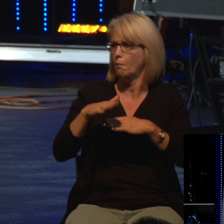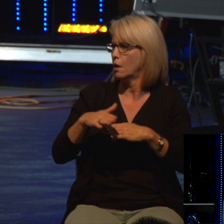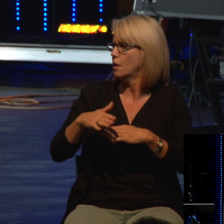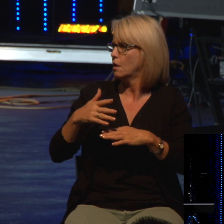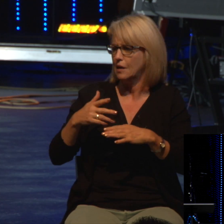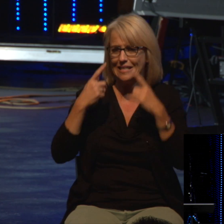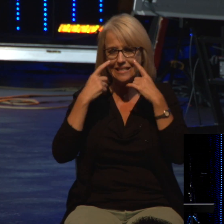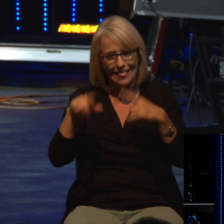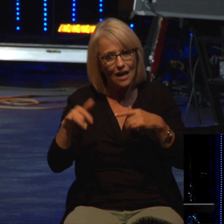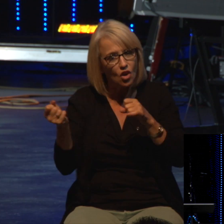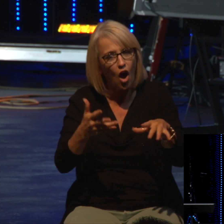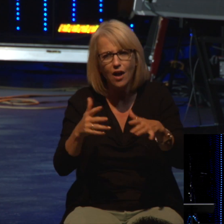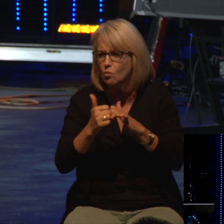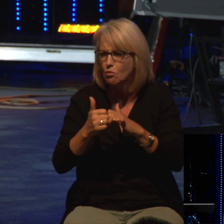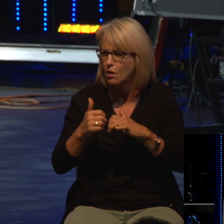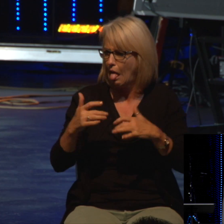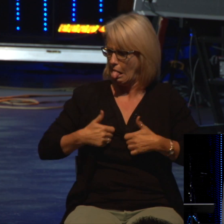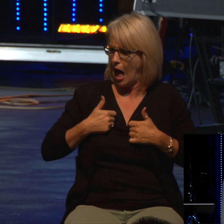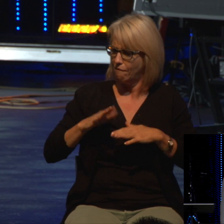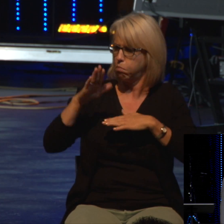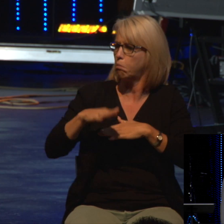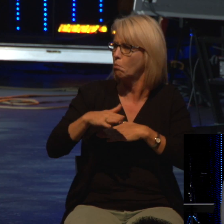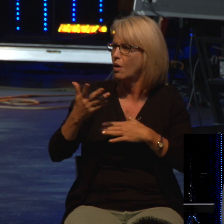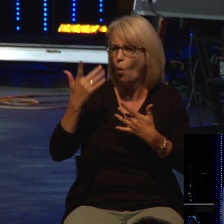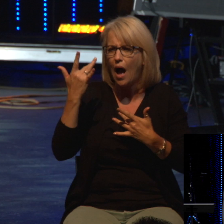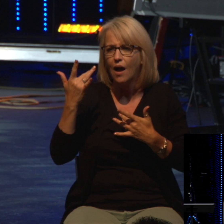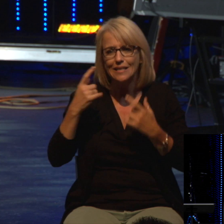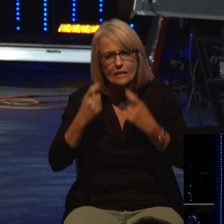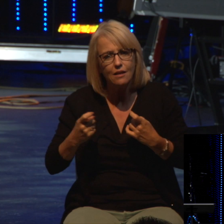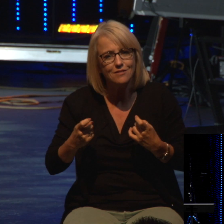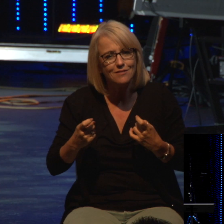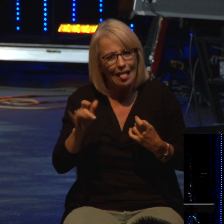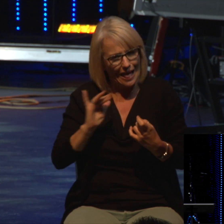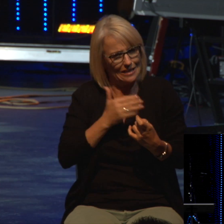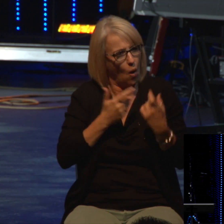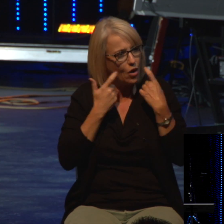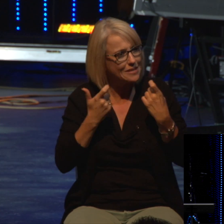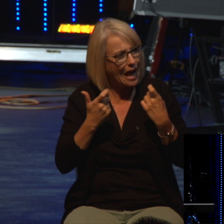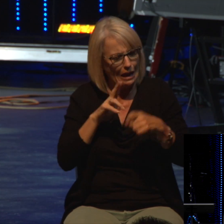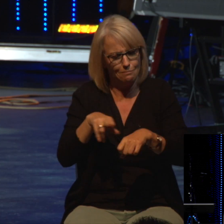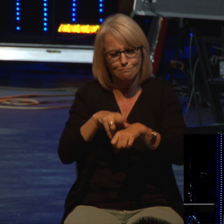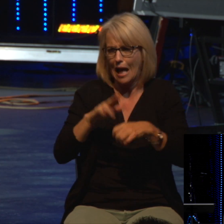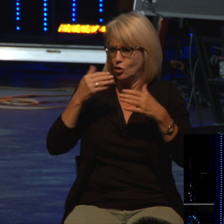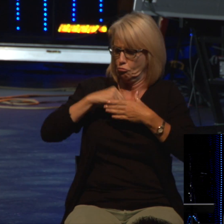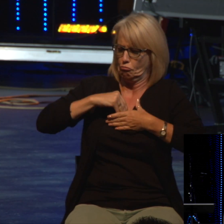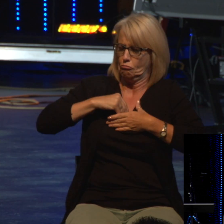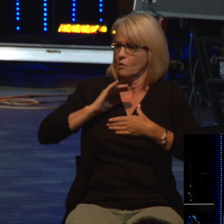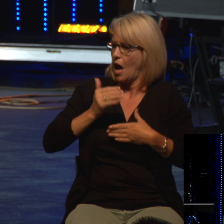But we still have our human nature, our sinful nature. And so we're getting into